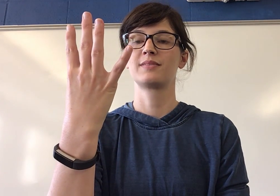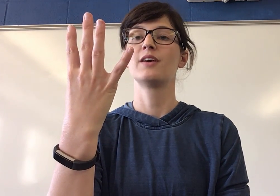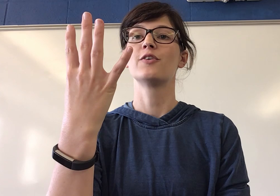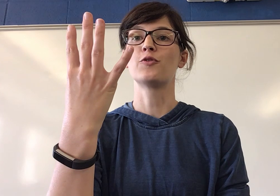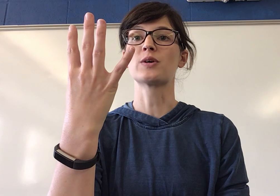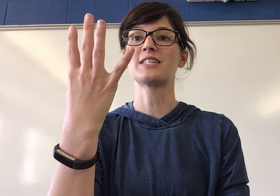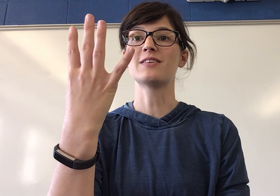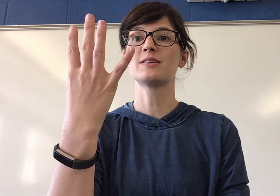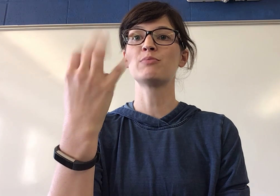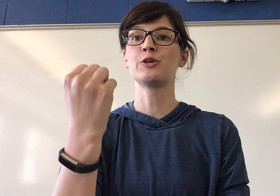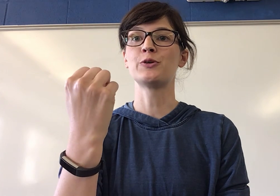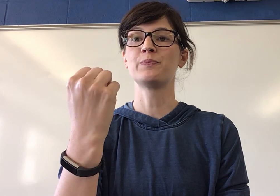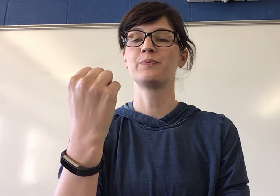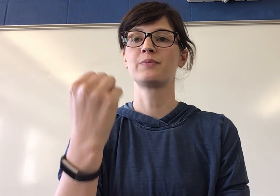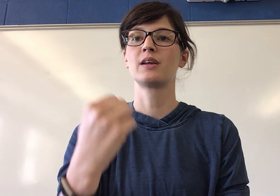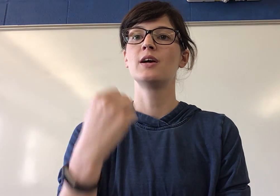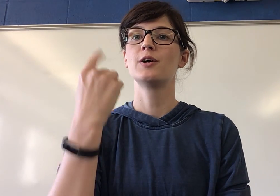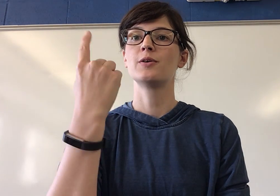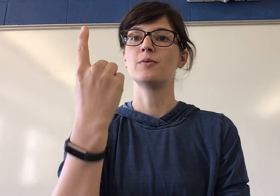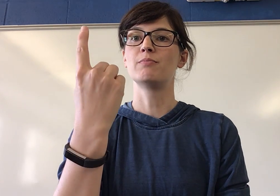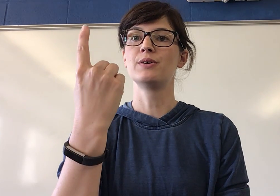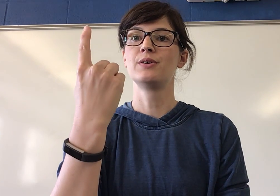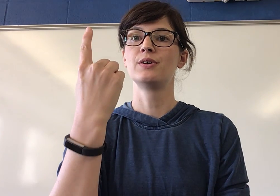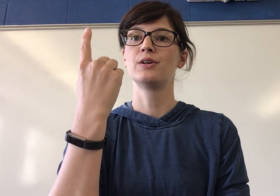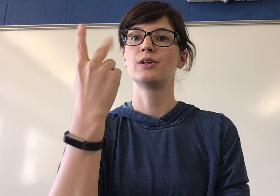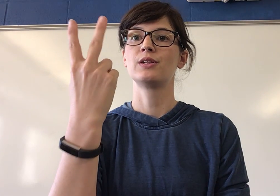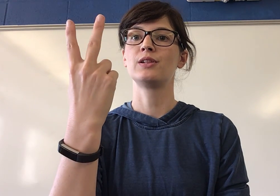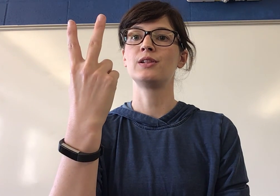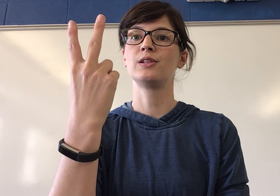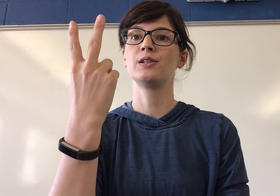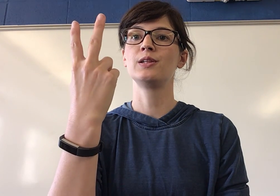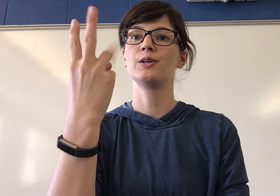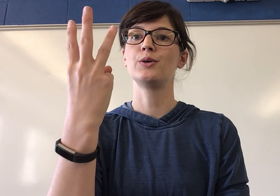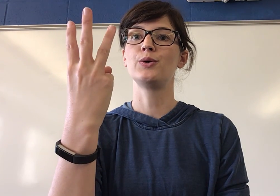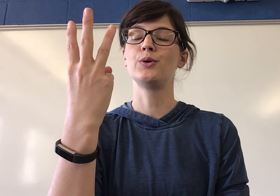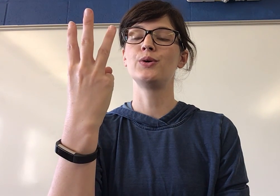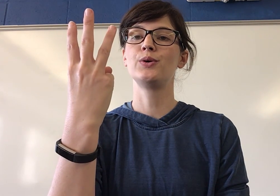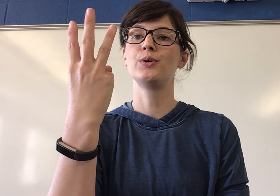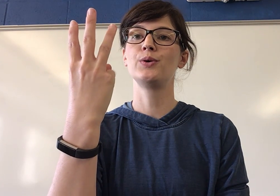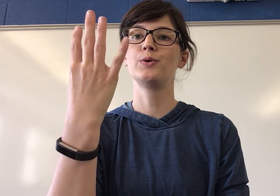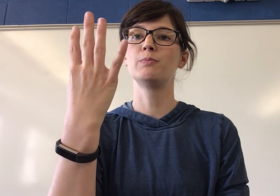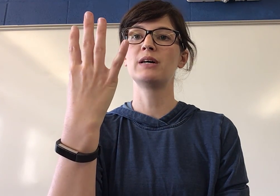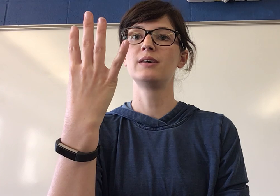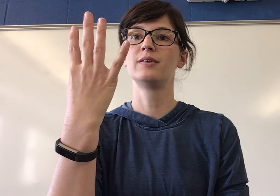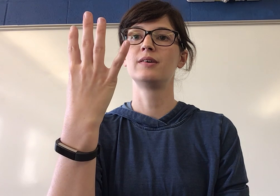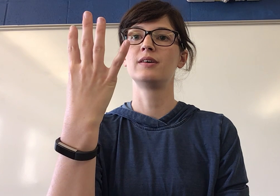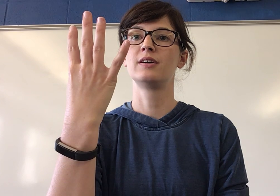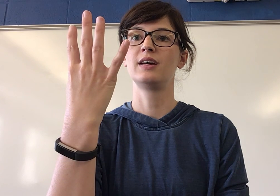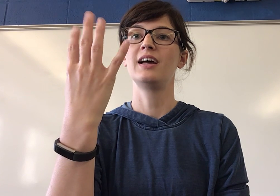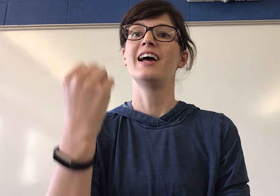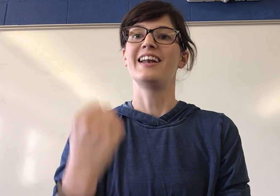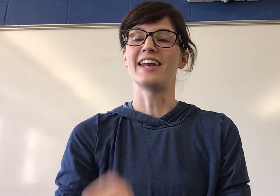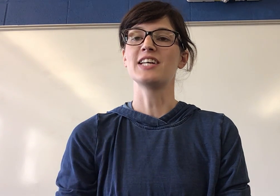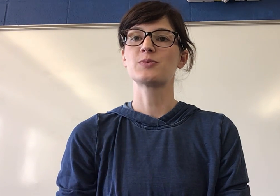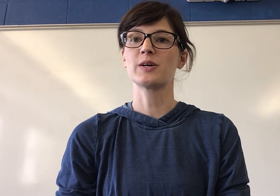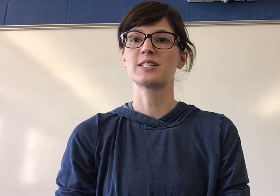Four sounds in bloom. B-L-O-M. Nice work